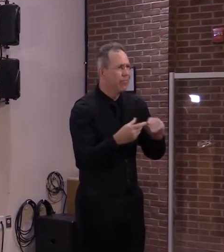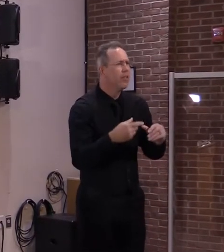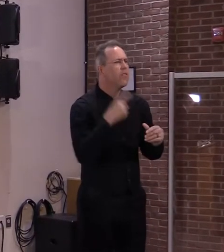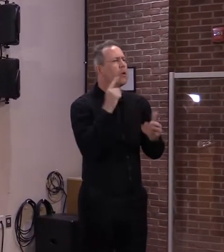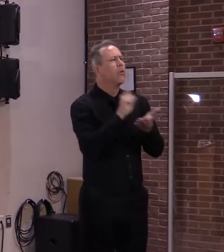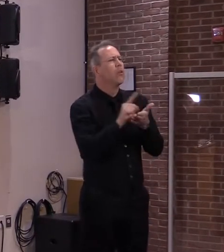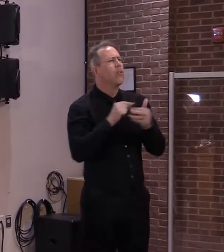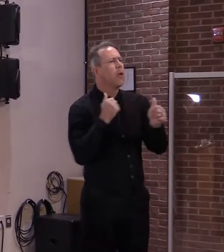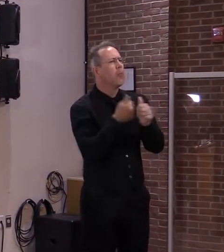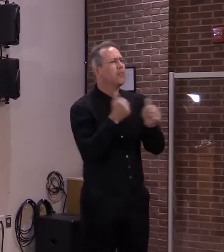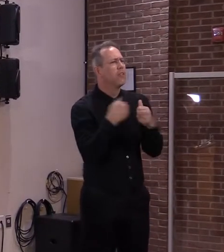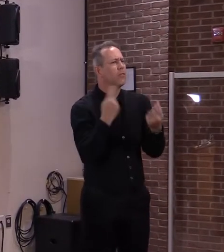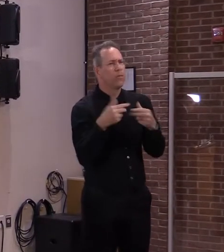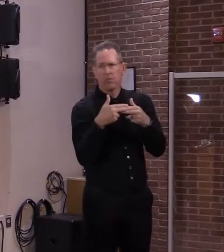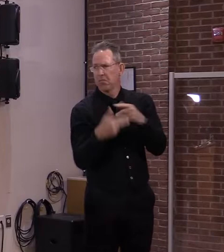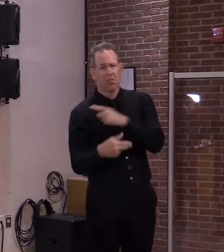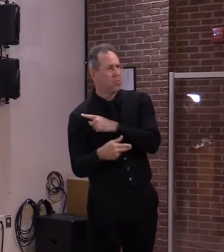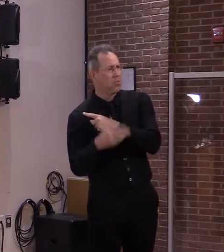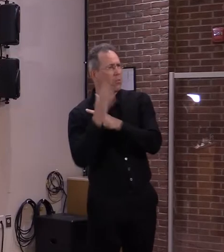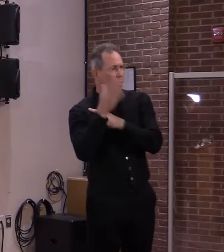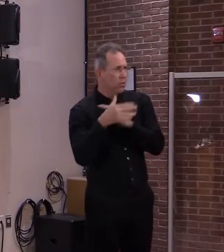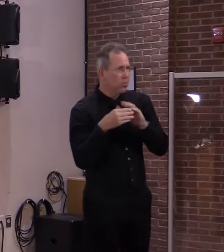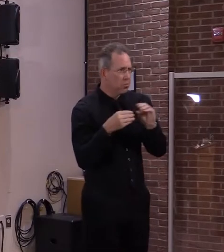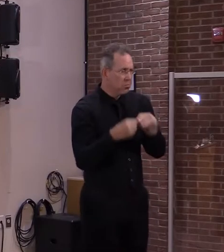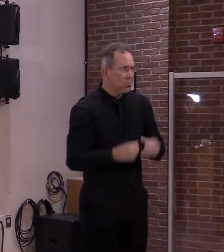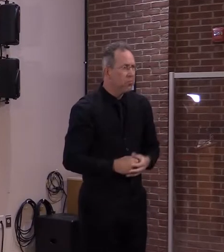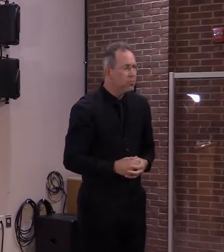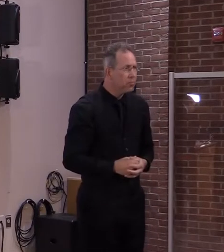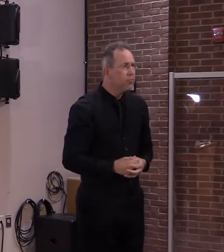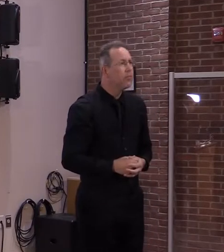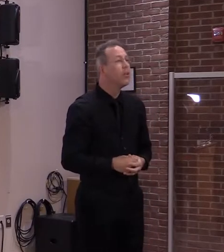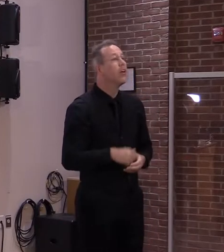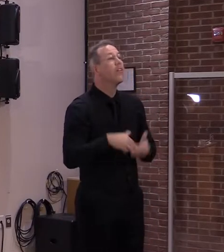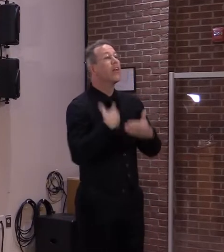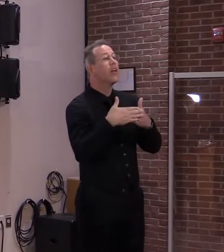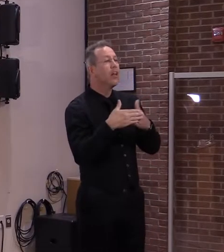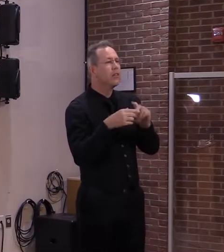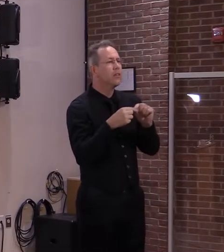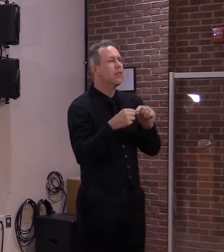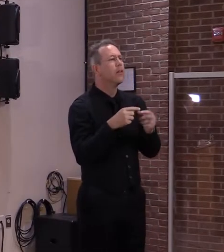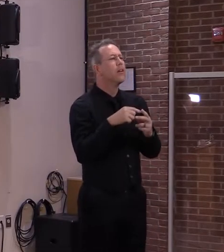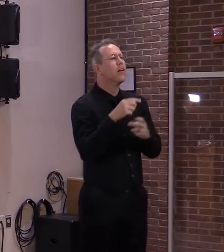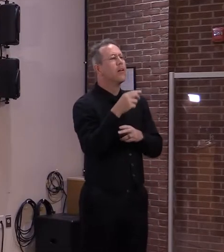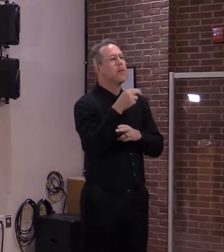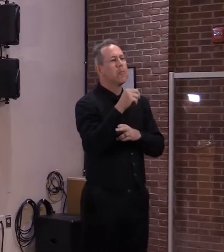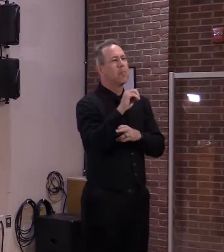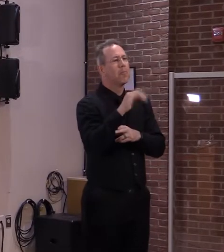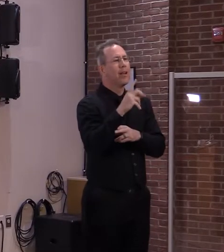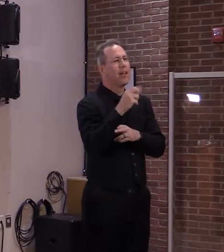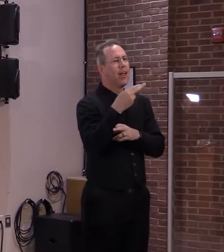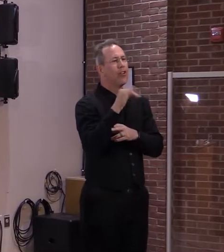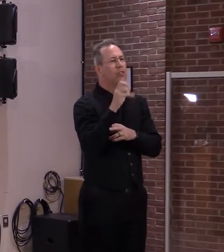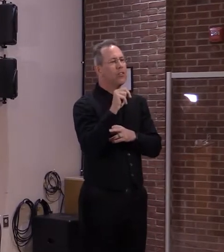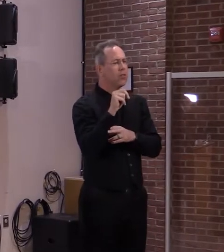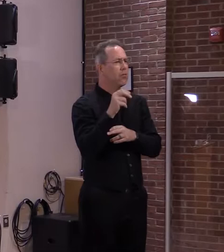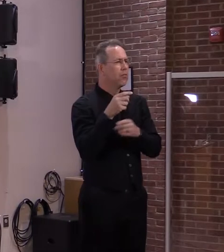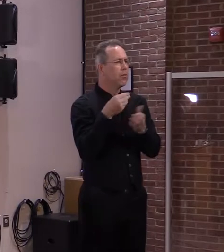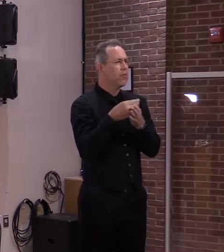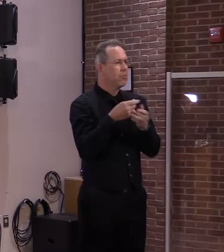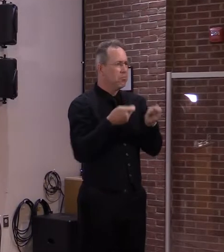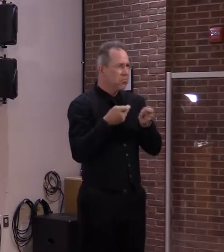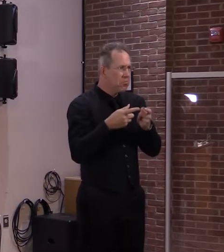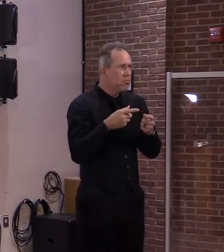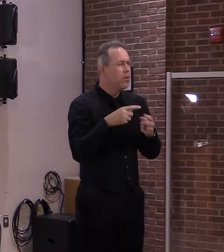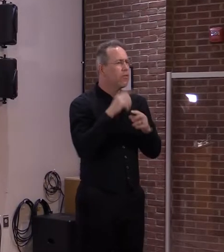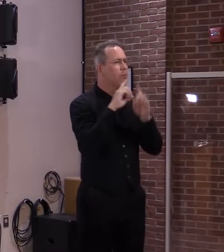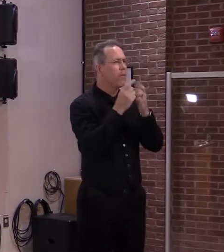modeling update. I will then be followed by Mike Harrington, the commissioner at the Department of Labor, who will be joining us virtually to provide